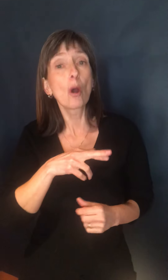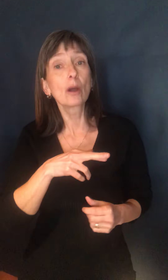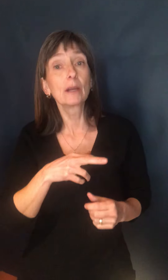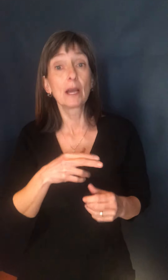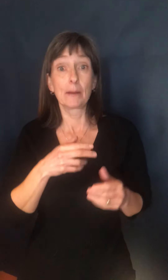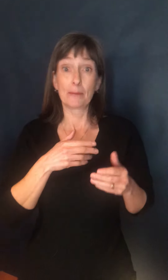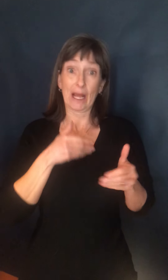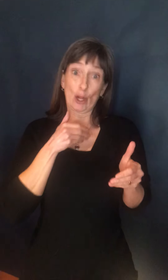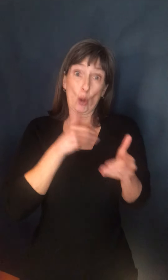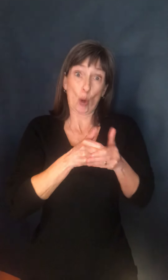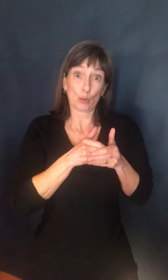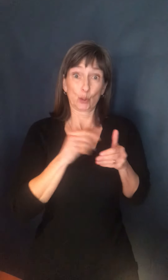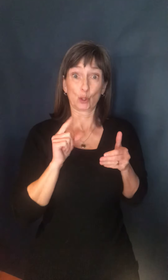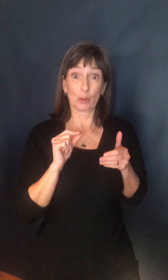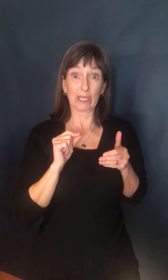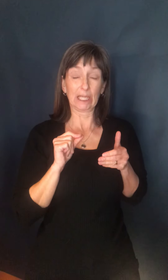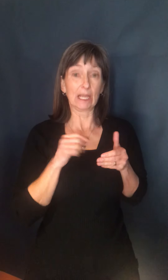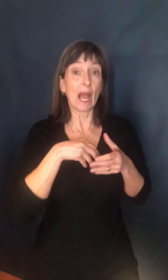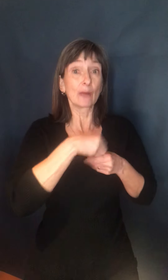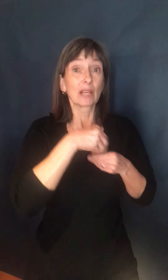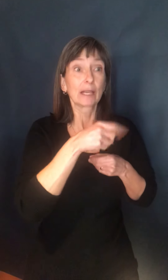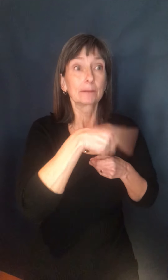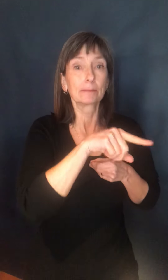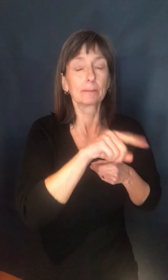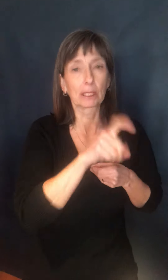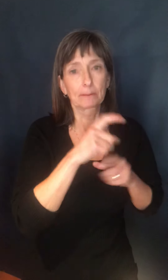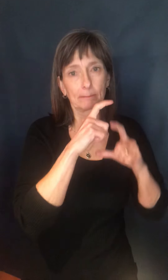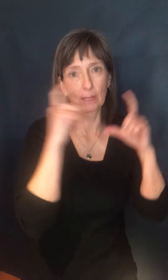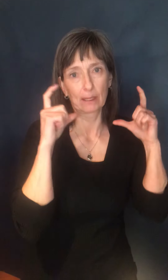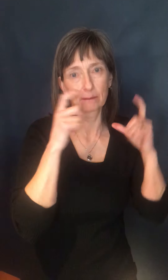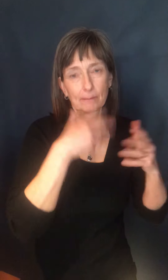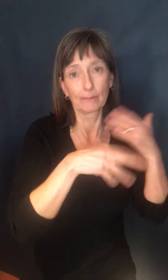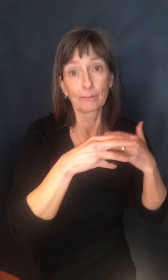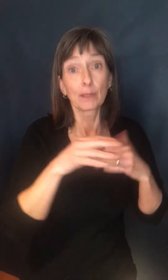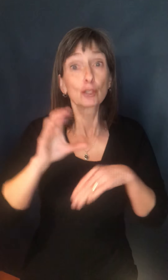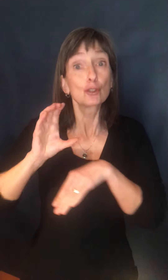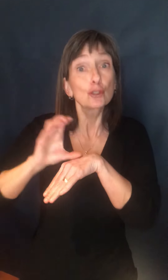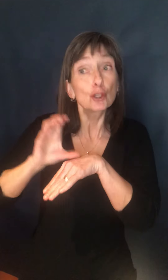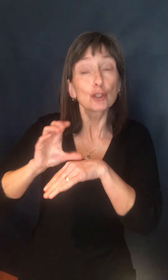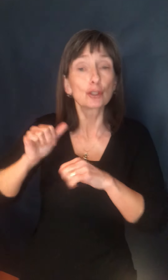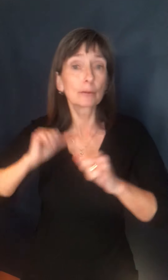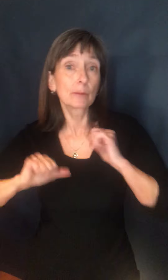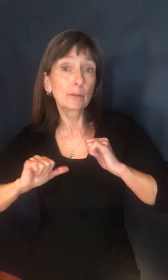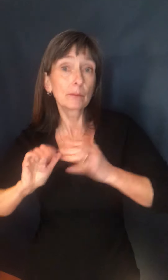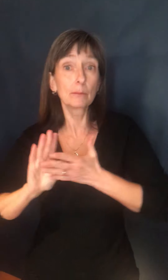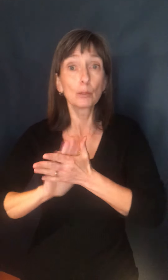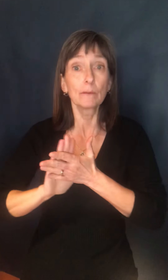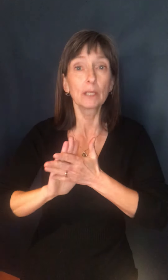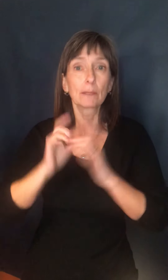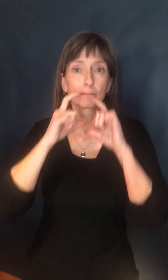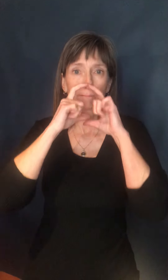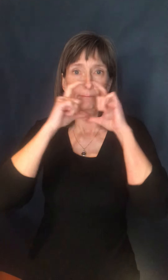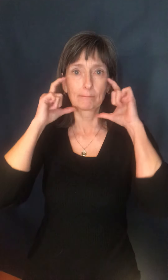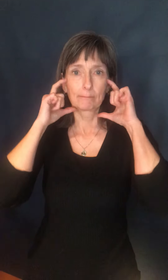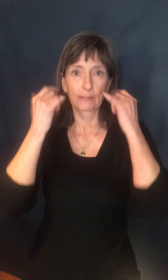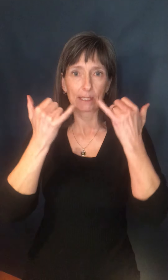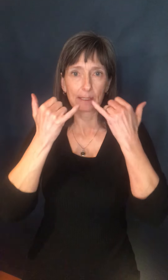consistent contacts. When you go to a movie, a church service, or a performance, you should keep your mask on the entire time, even when seated,